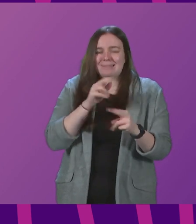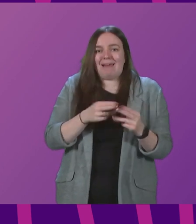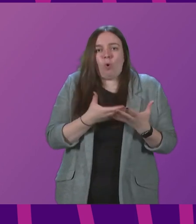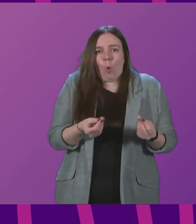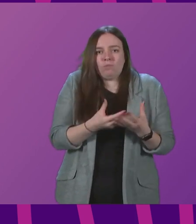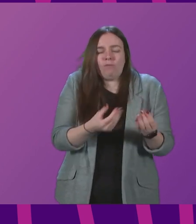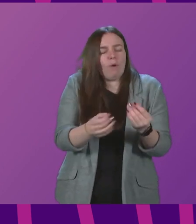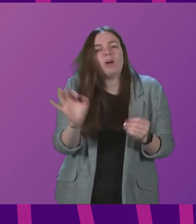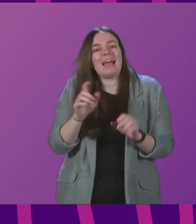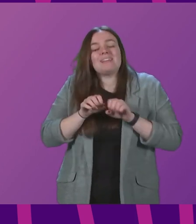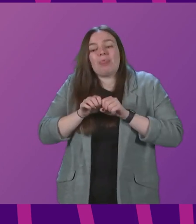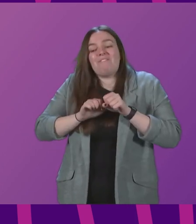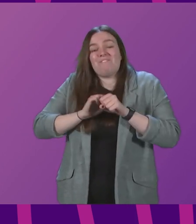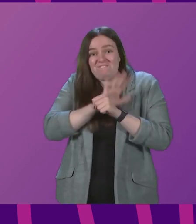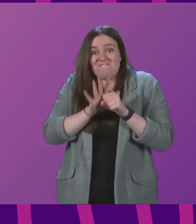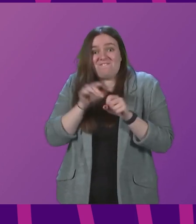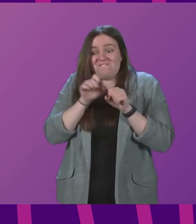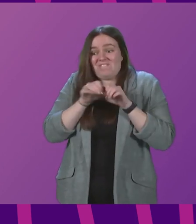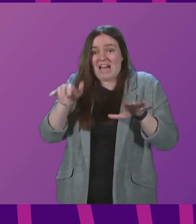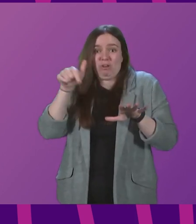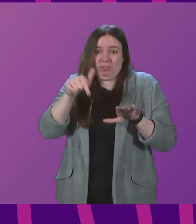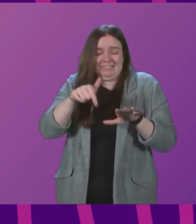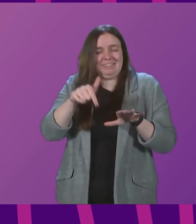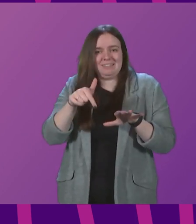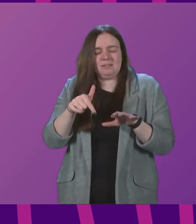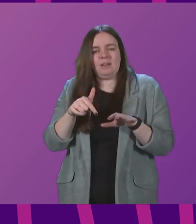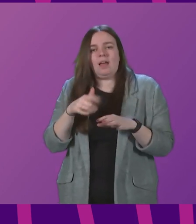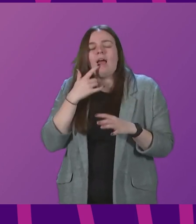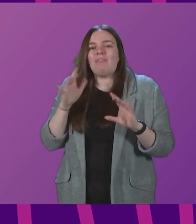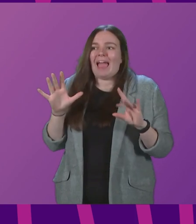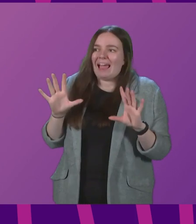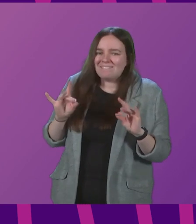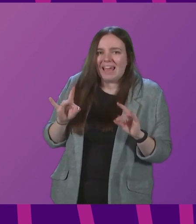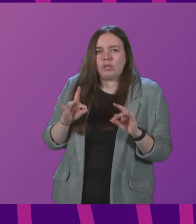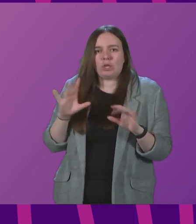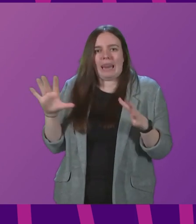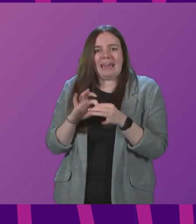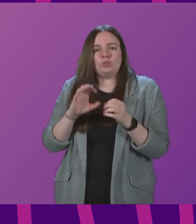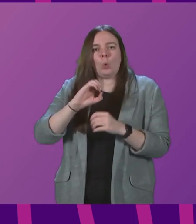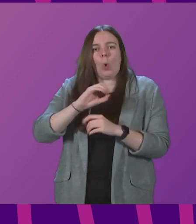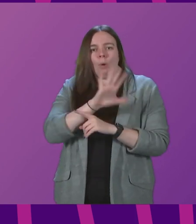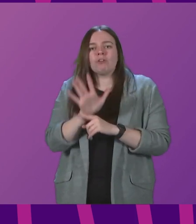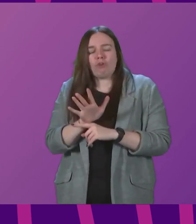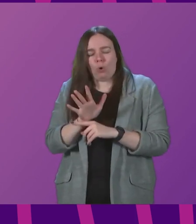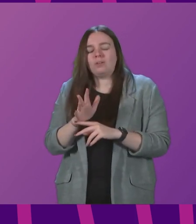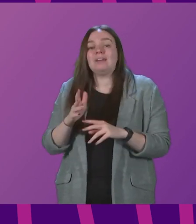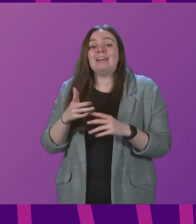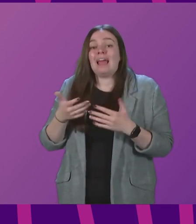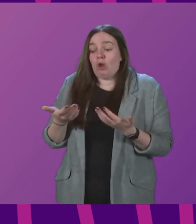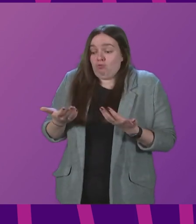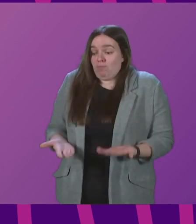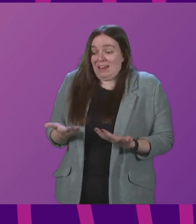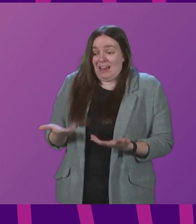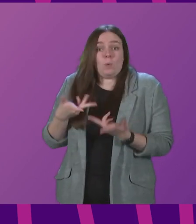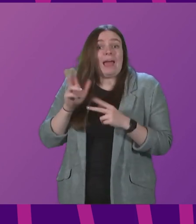It's the virus that's creating staff absences. And given the infectiousness of Omicron, if at this stage we don't have